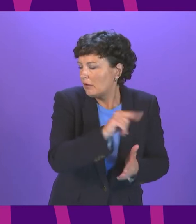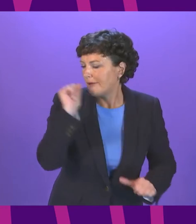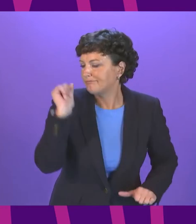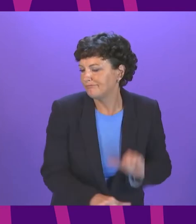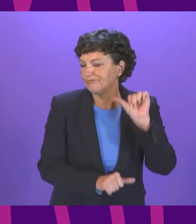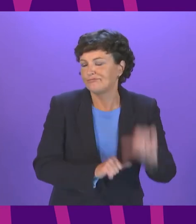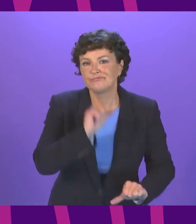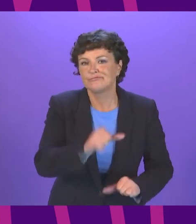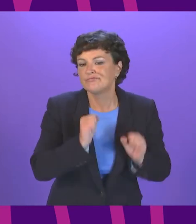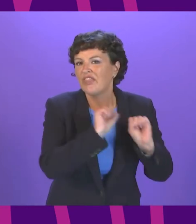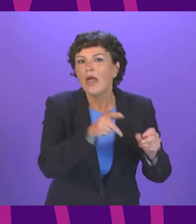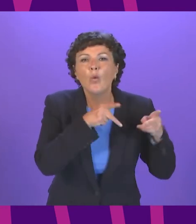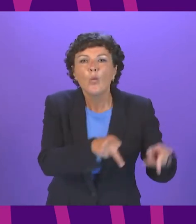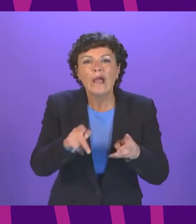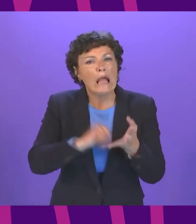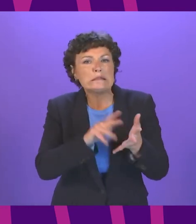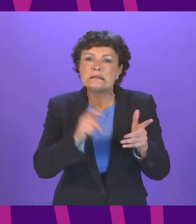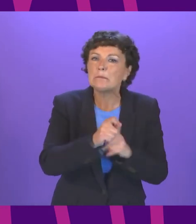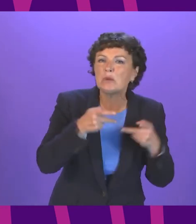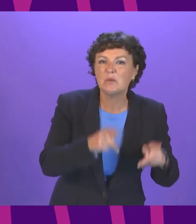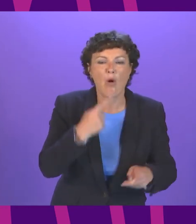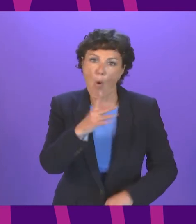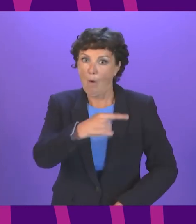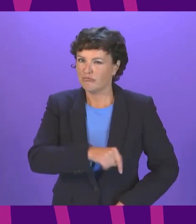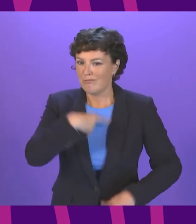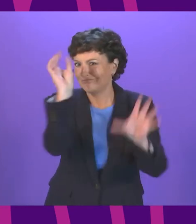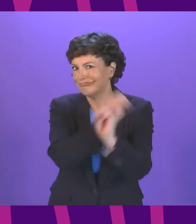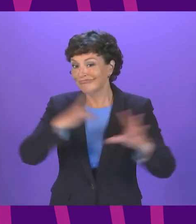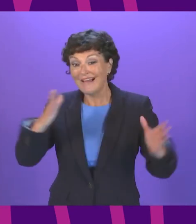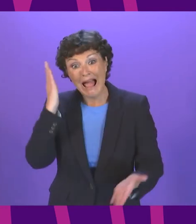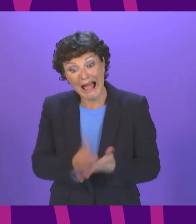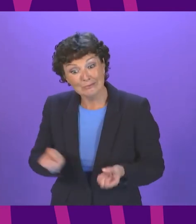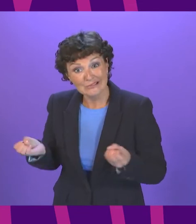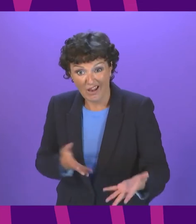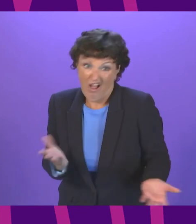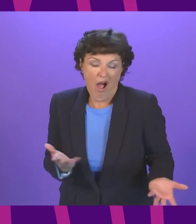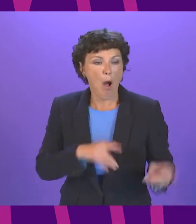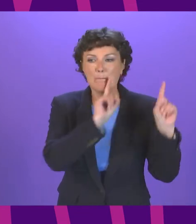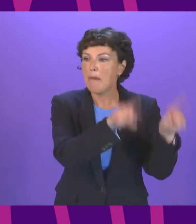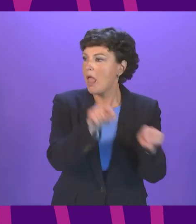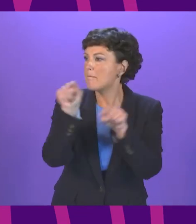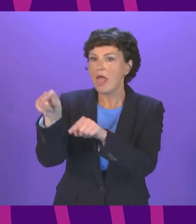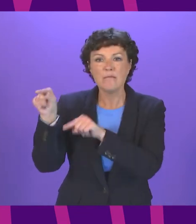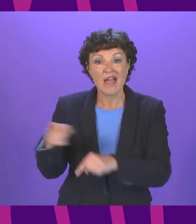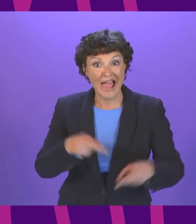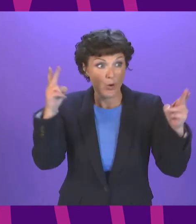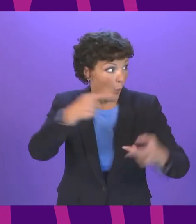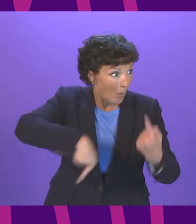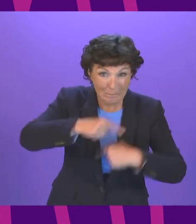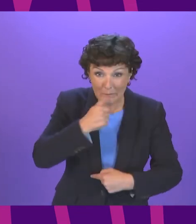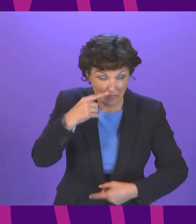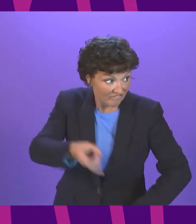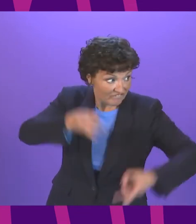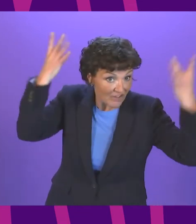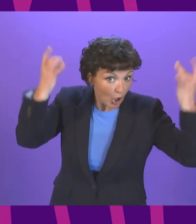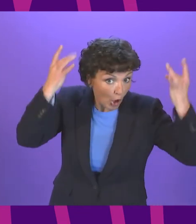SNP government's approach promise big never deliver blame someone else and hope people have forgotten about it